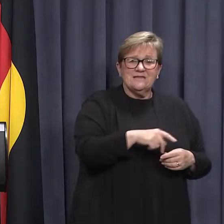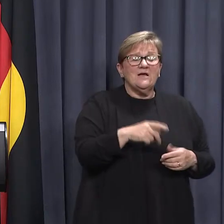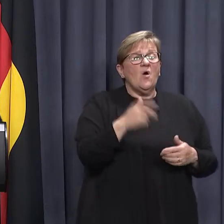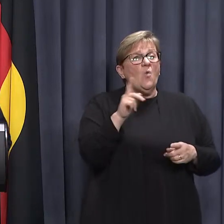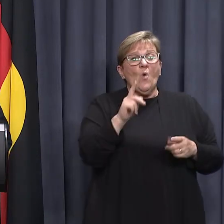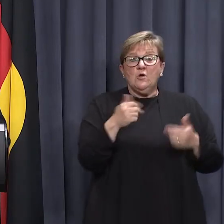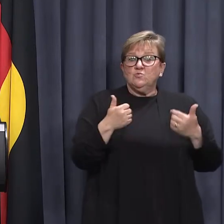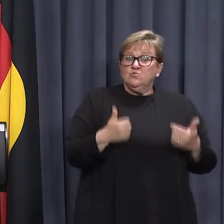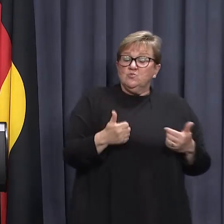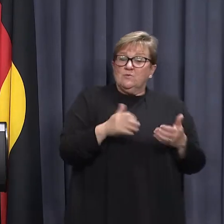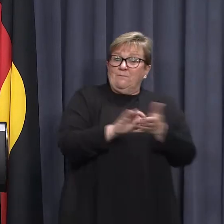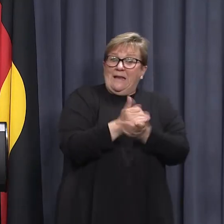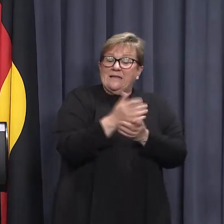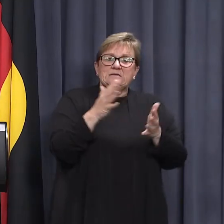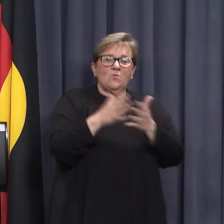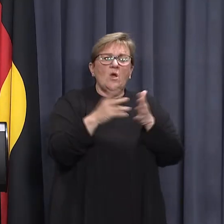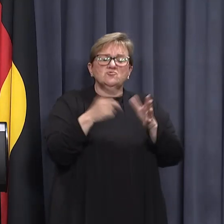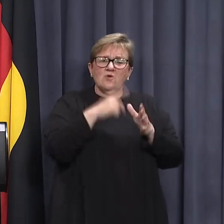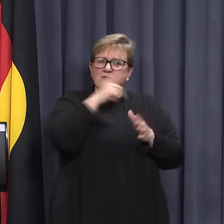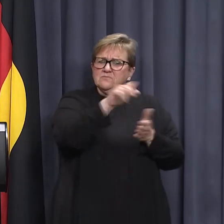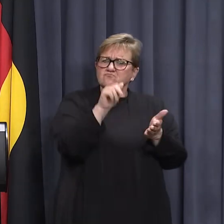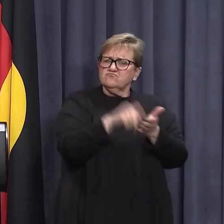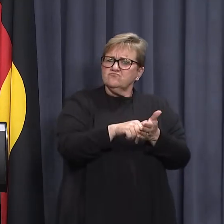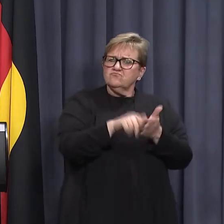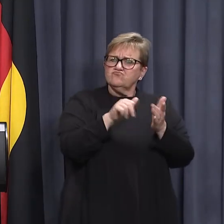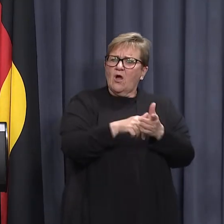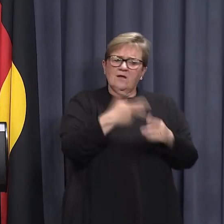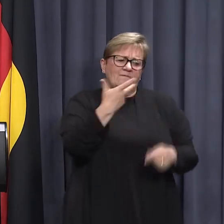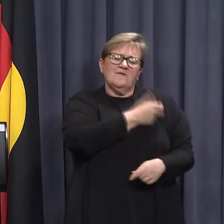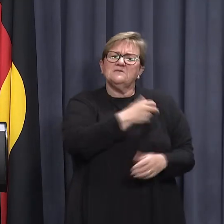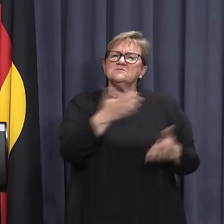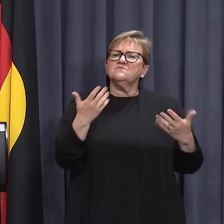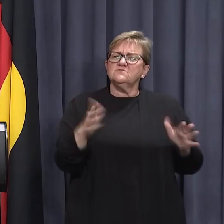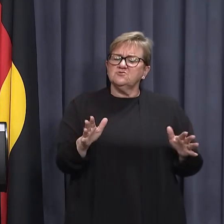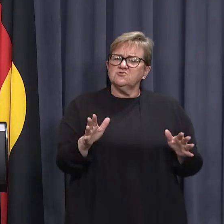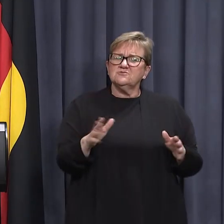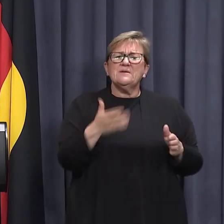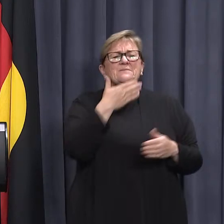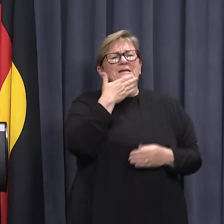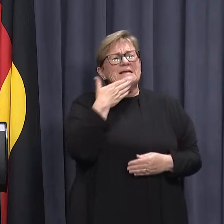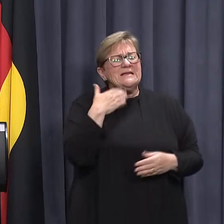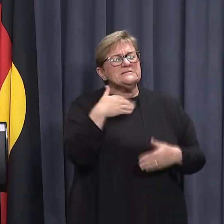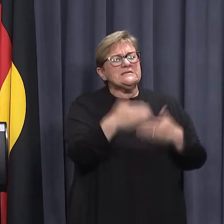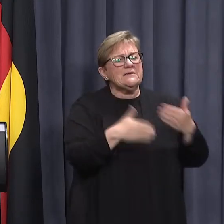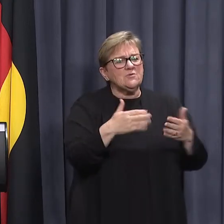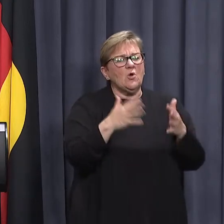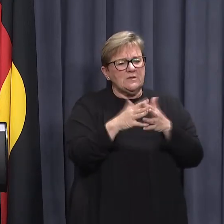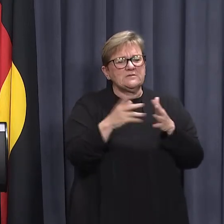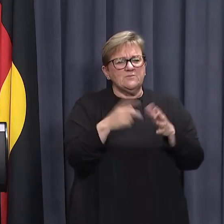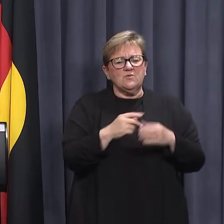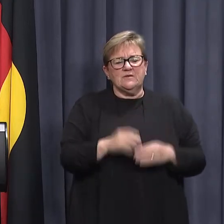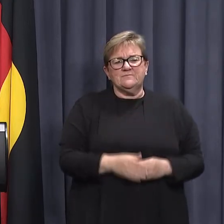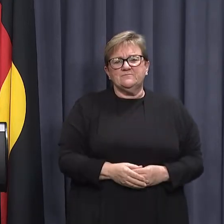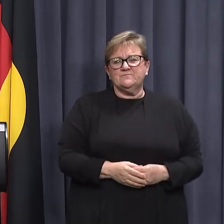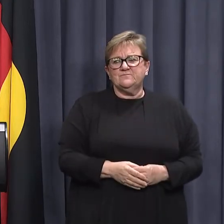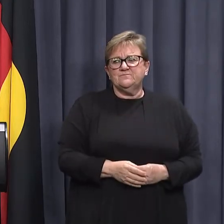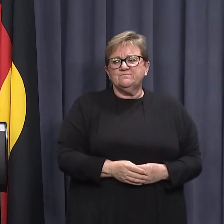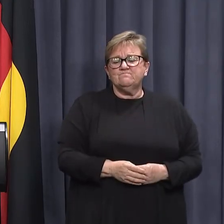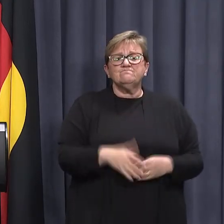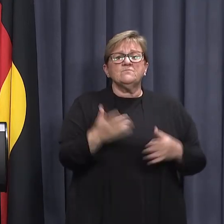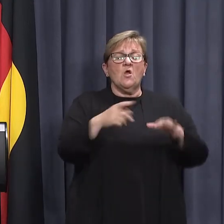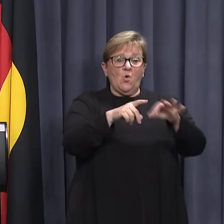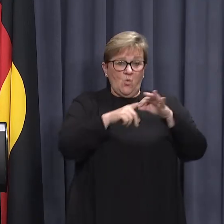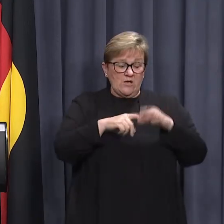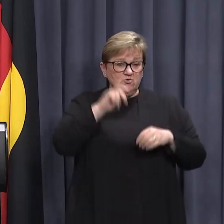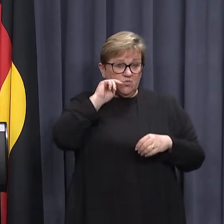Pleasingly, so many Western Australians are doing the right thing and getting themselves vaccinated. So please keep it up WA. I'll take